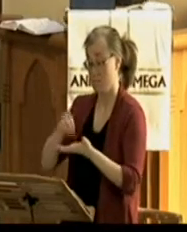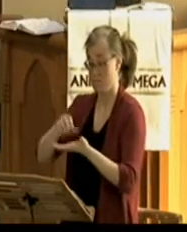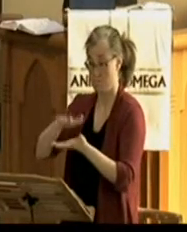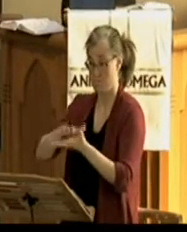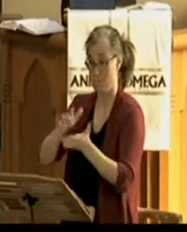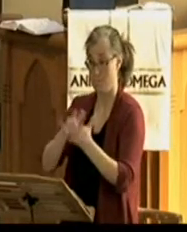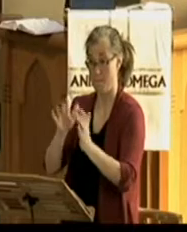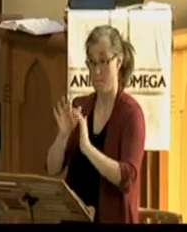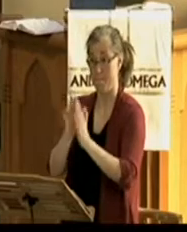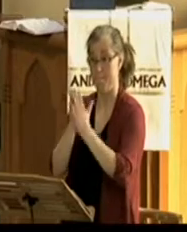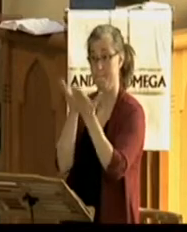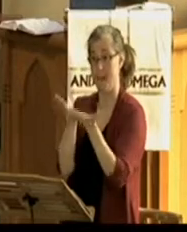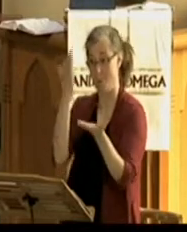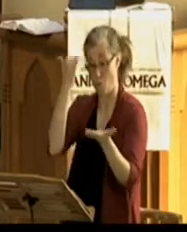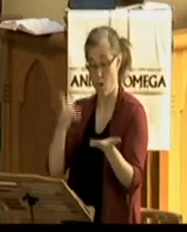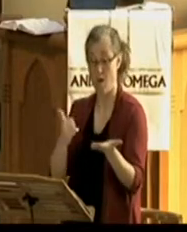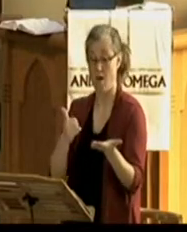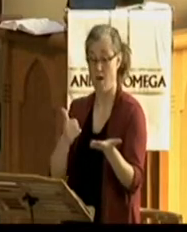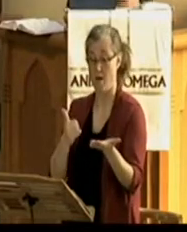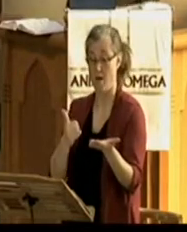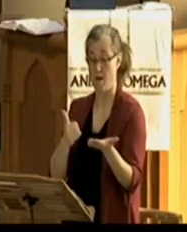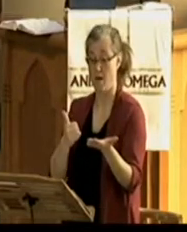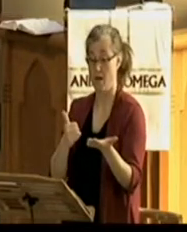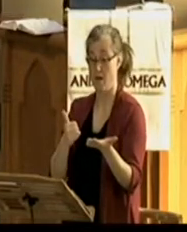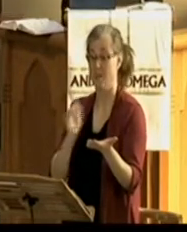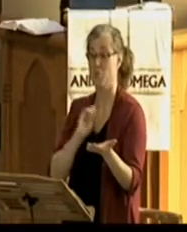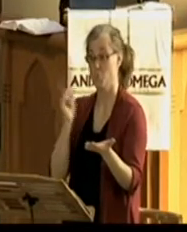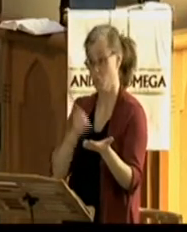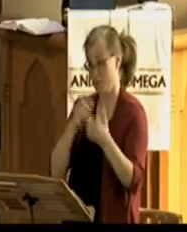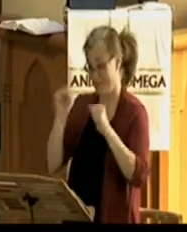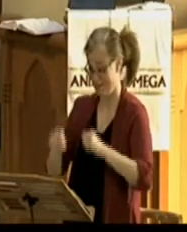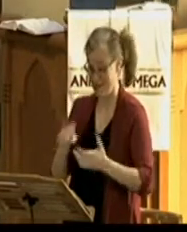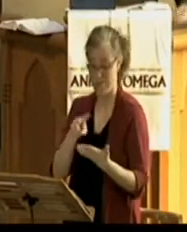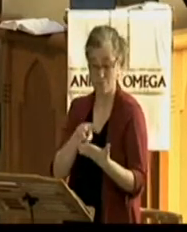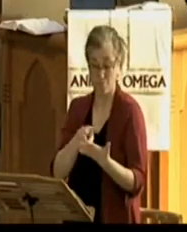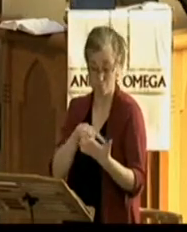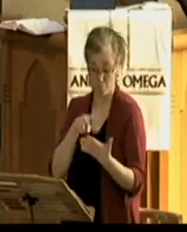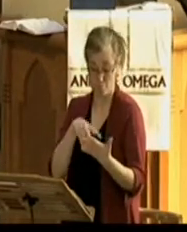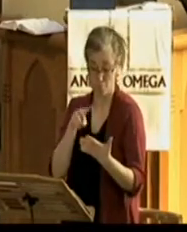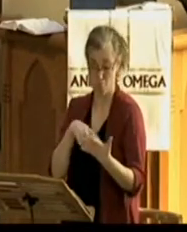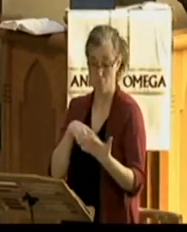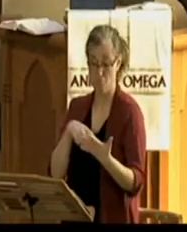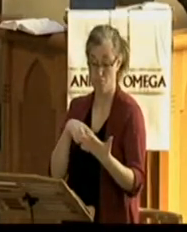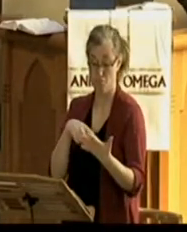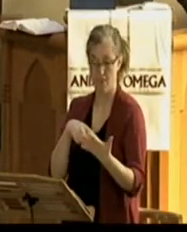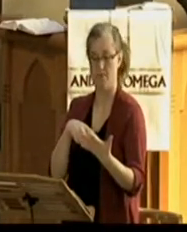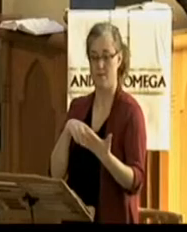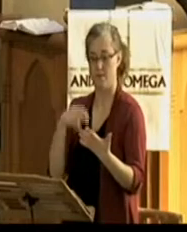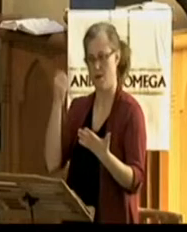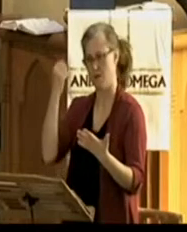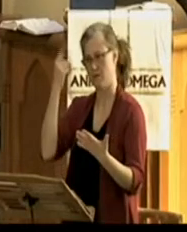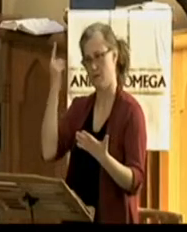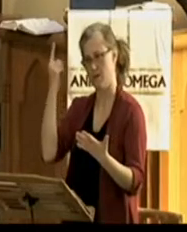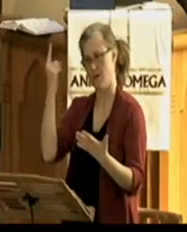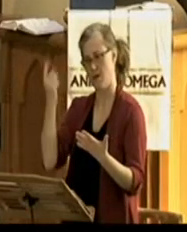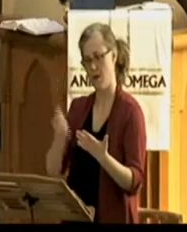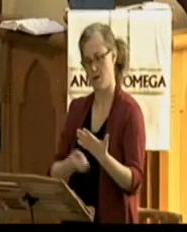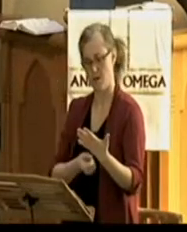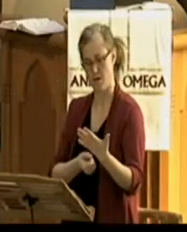And it's important that we answer another question here. What is the answer to our doubt to unbelief? Well, unbelief's remedy